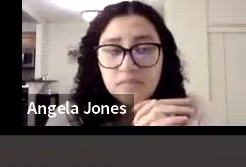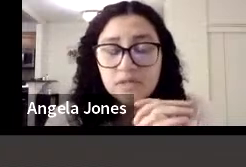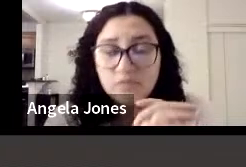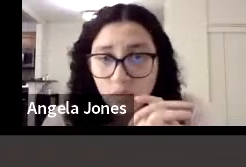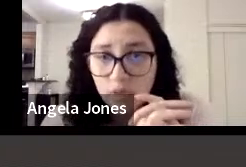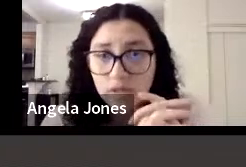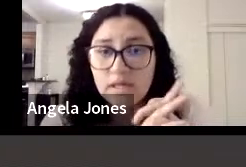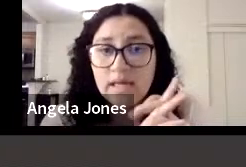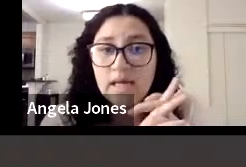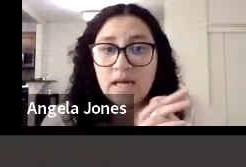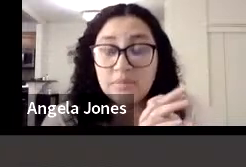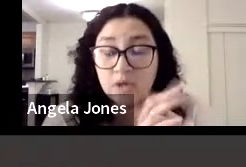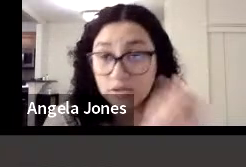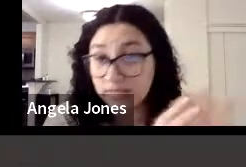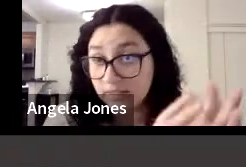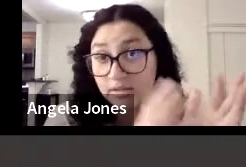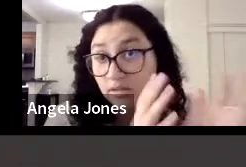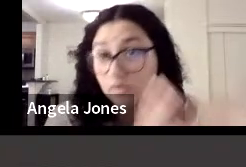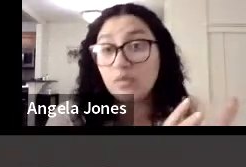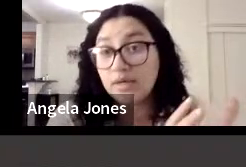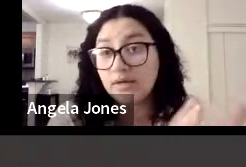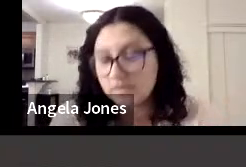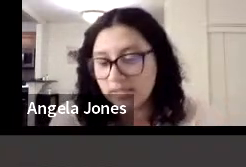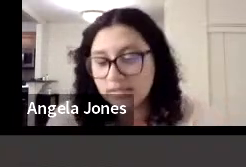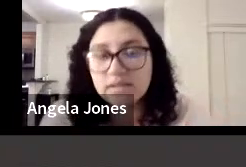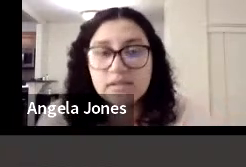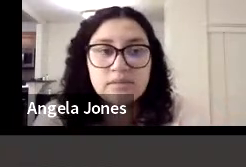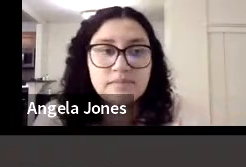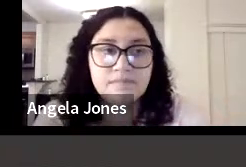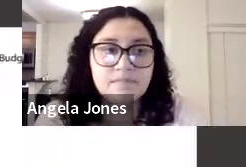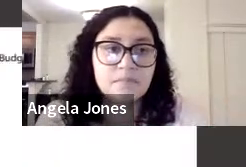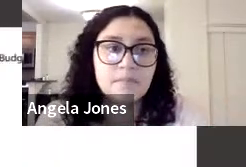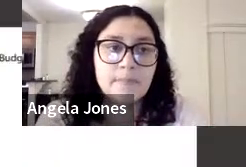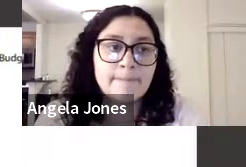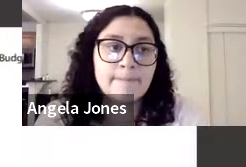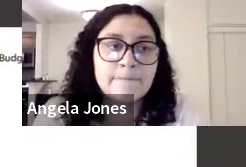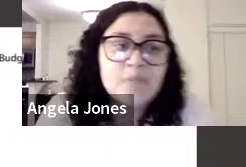for, um, early, you know, career scientists.